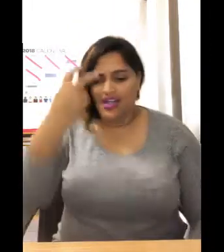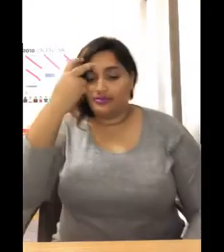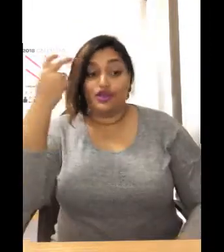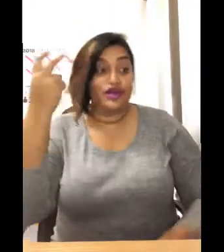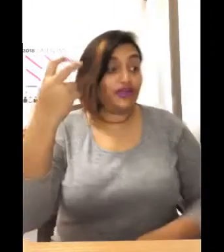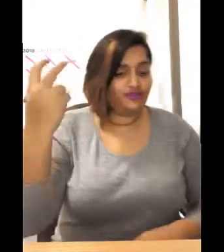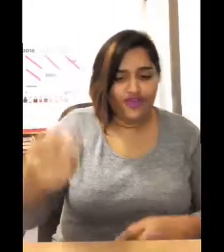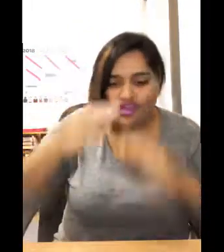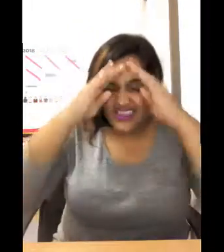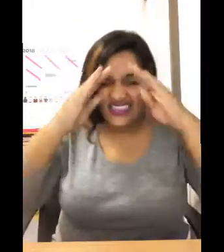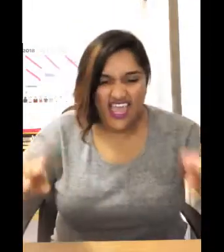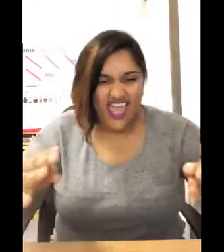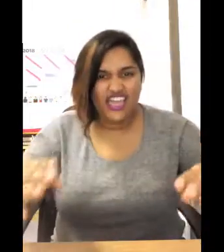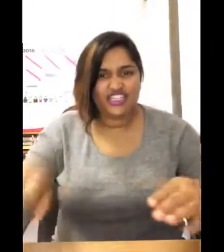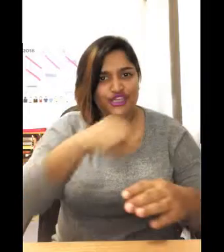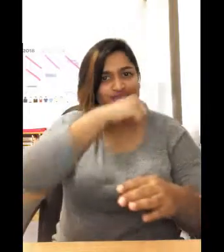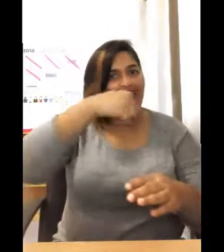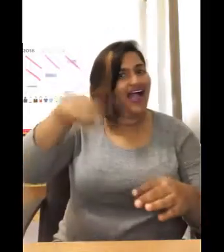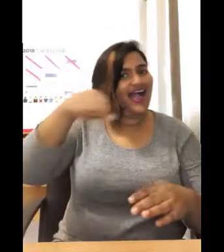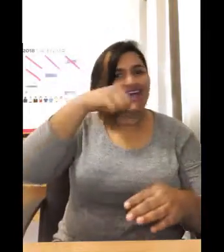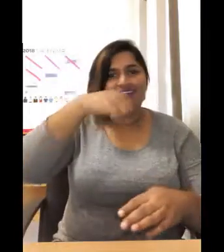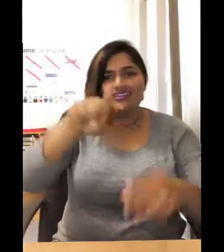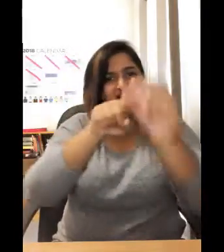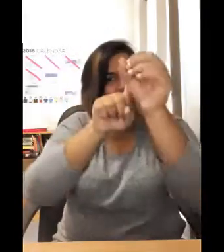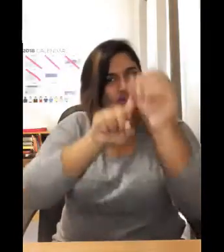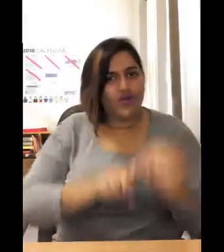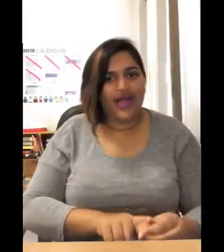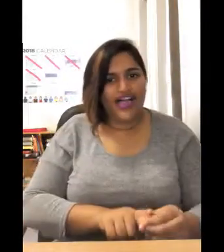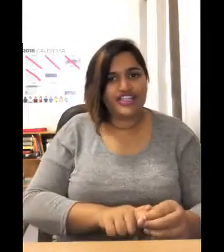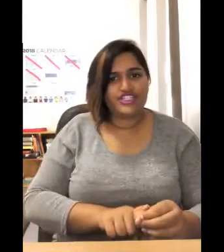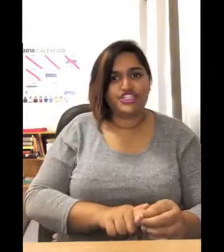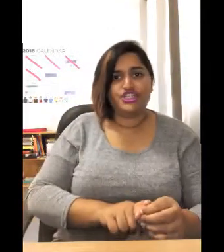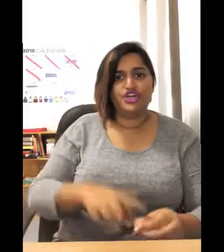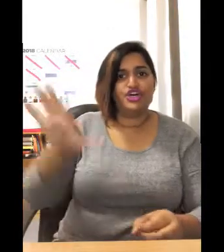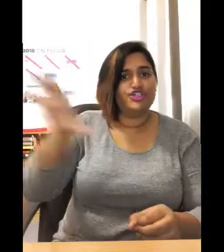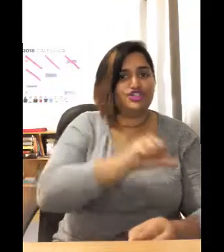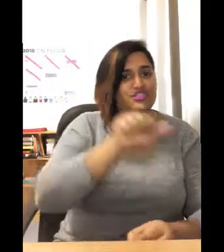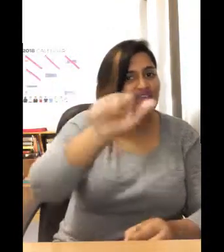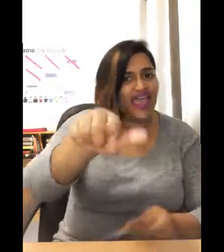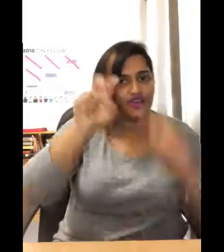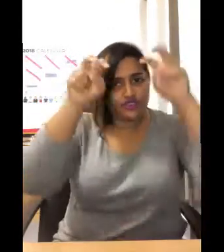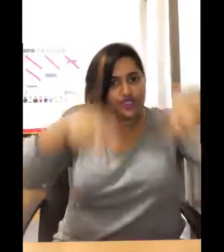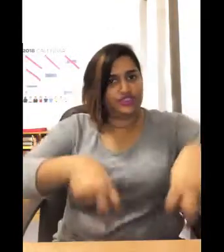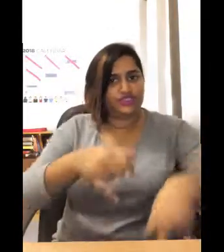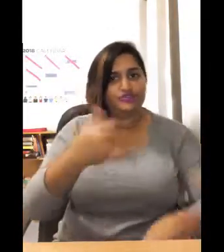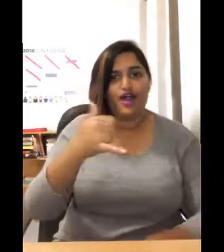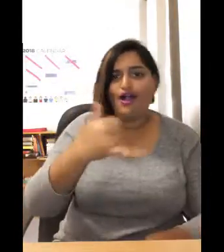I'm looking for attention, not another question. Should I stay or should you go?